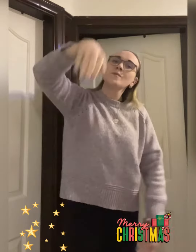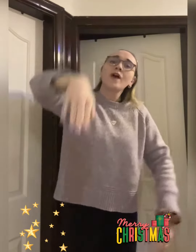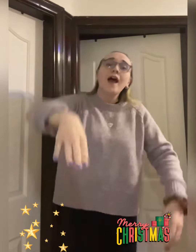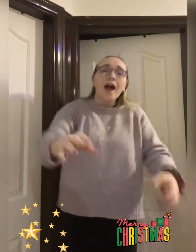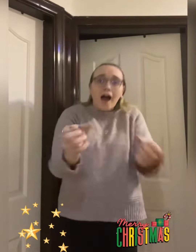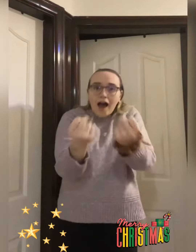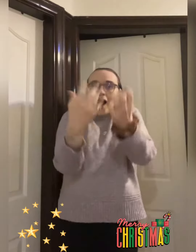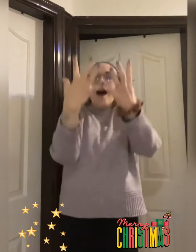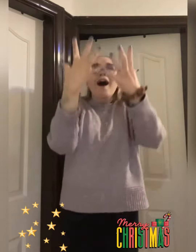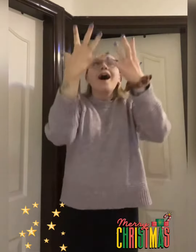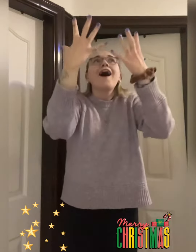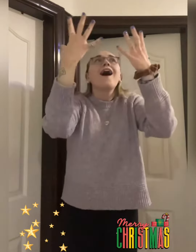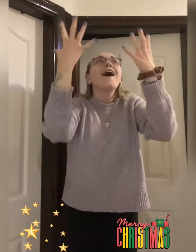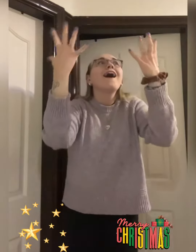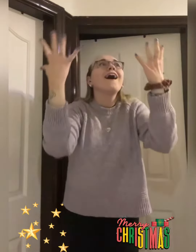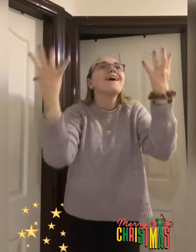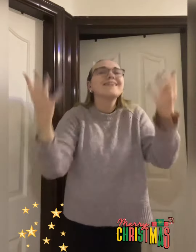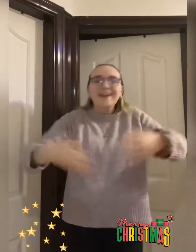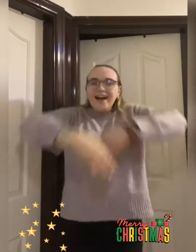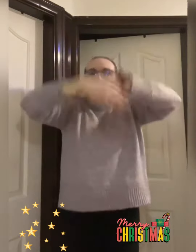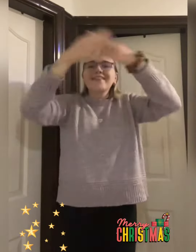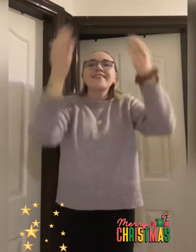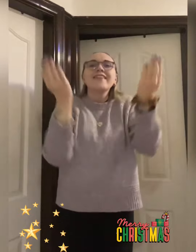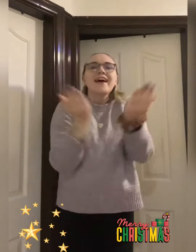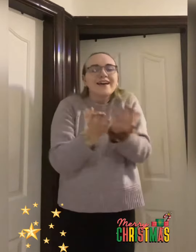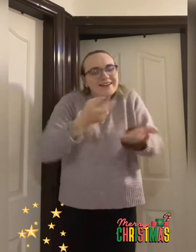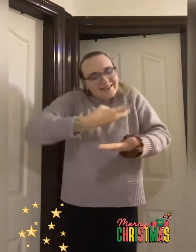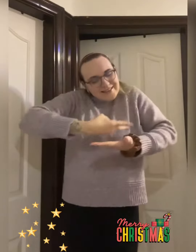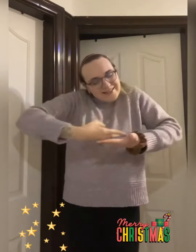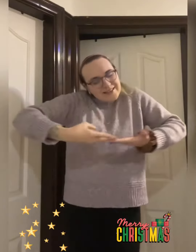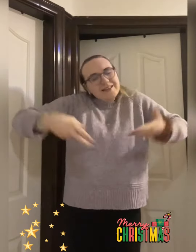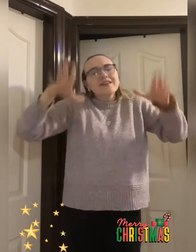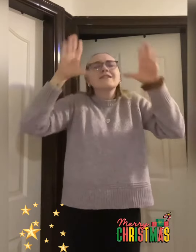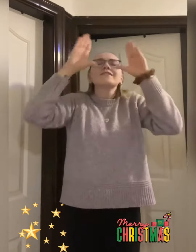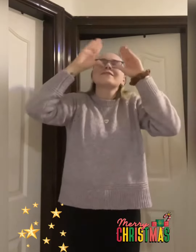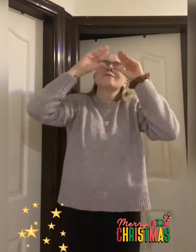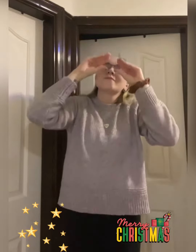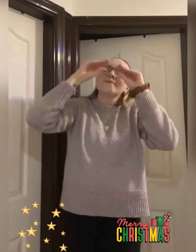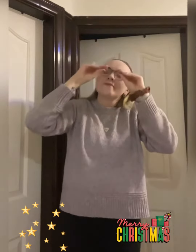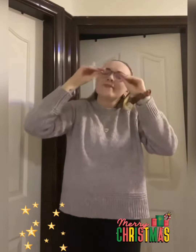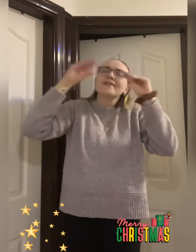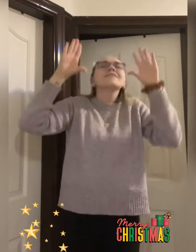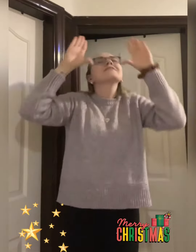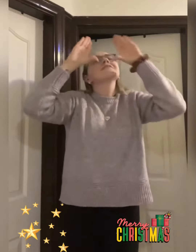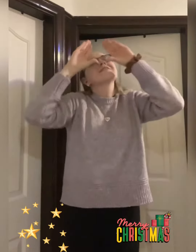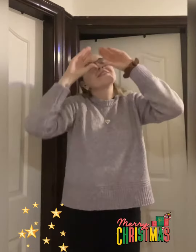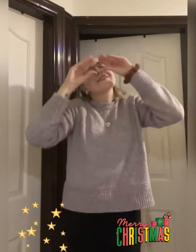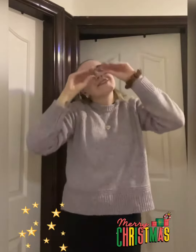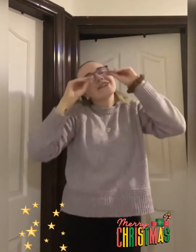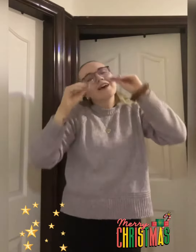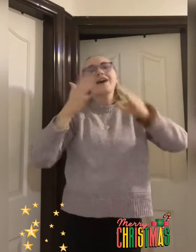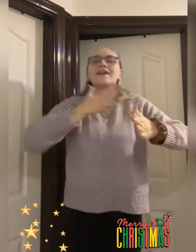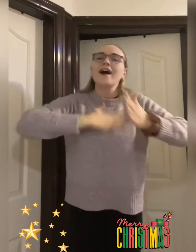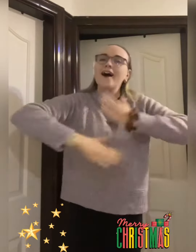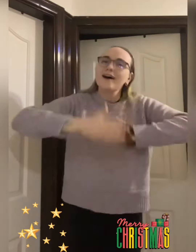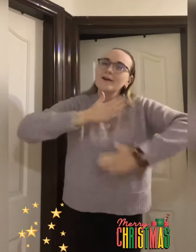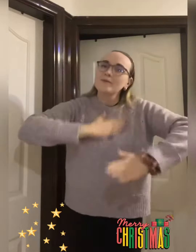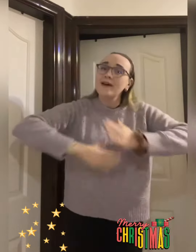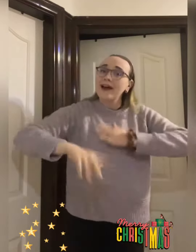bright, and Adley sleeping, sleeping calm and still.